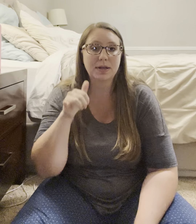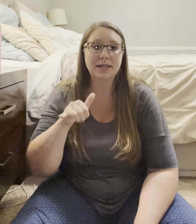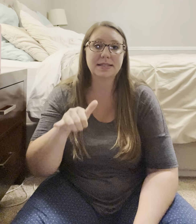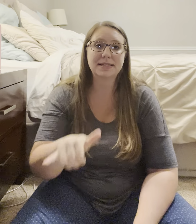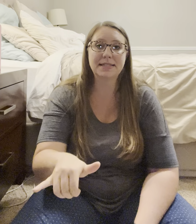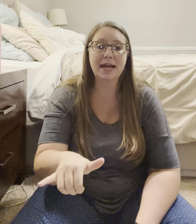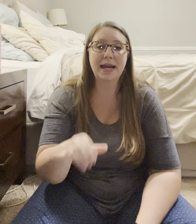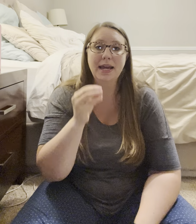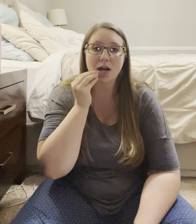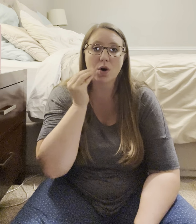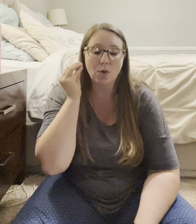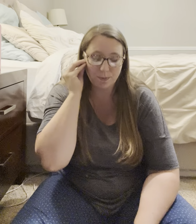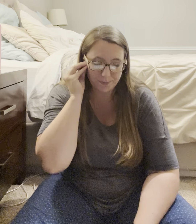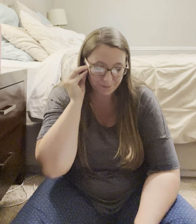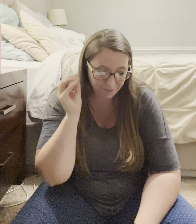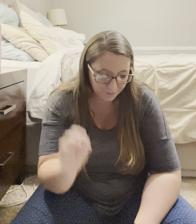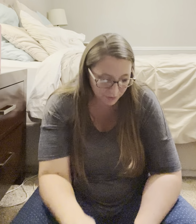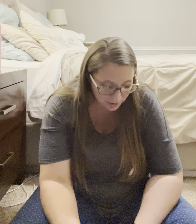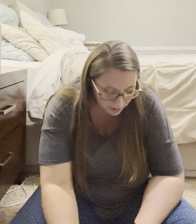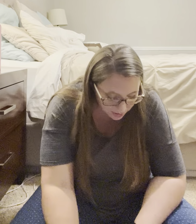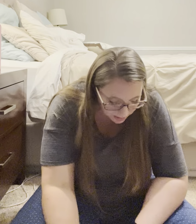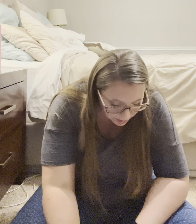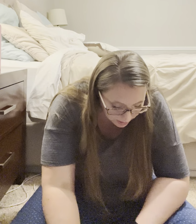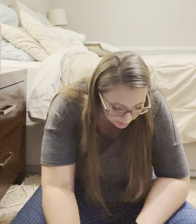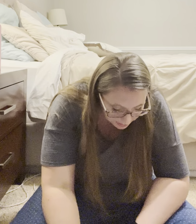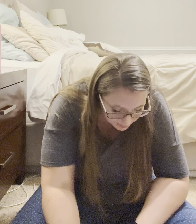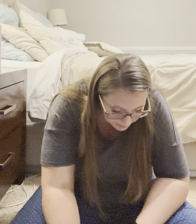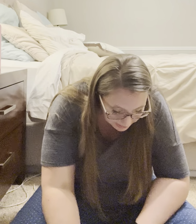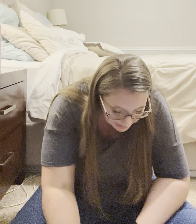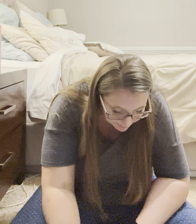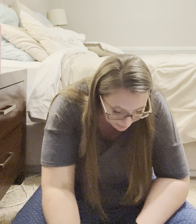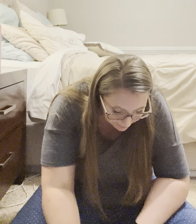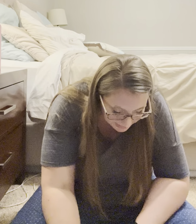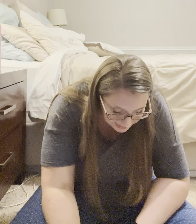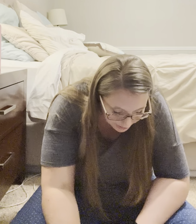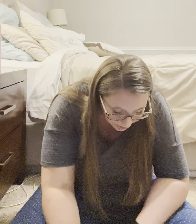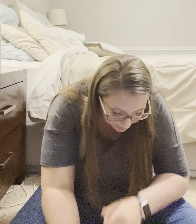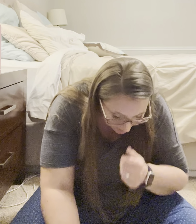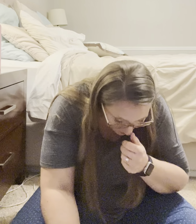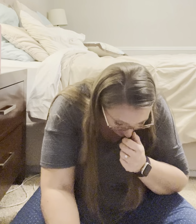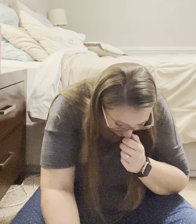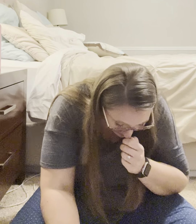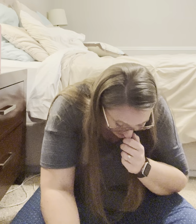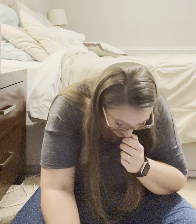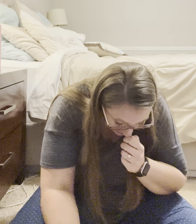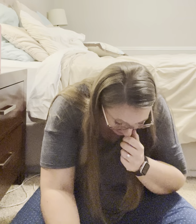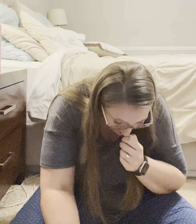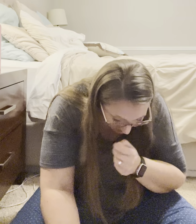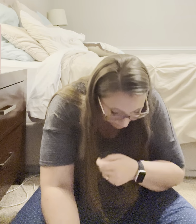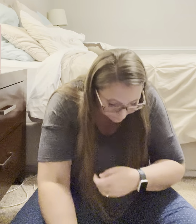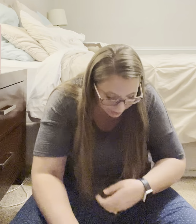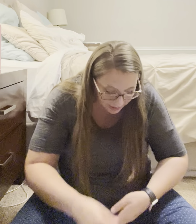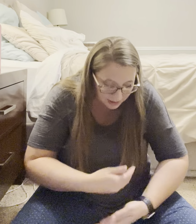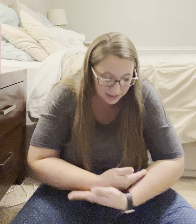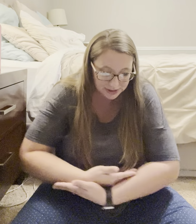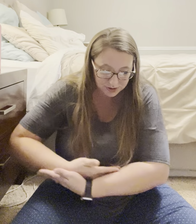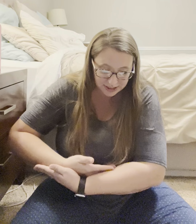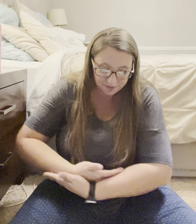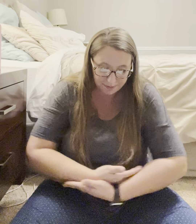Stay home. Next one is babysitter or babysitting. So, a sign for